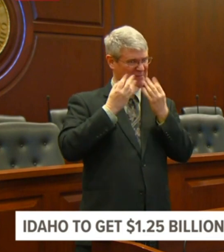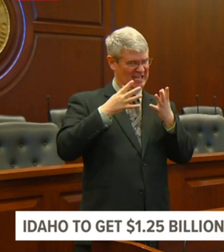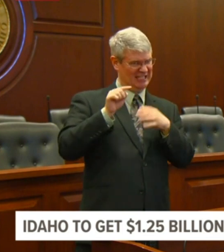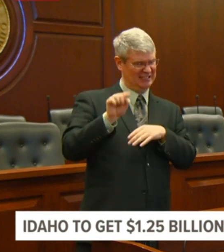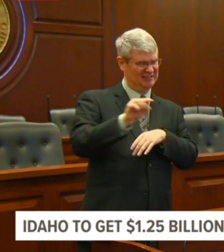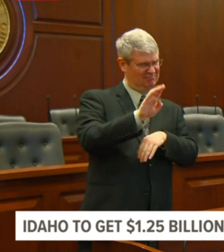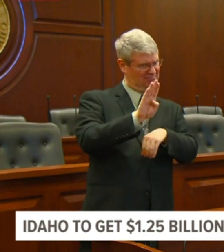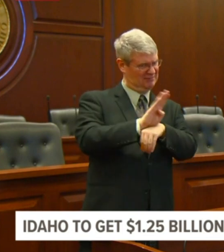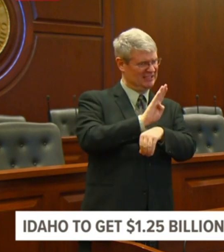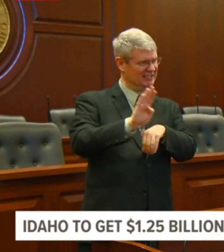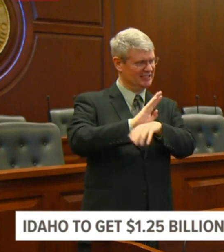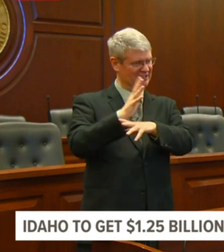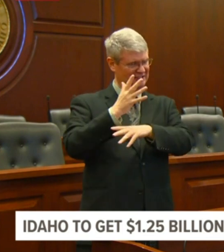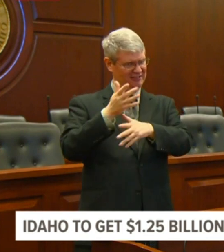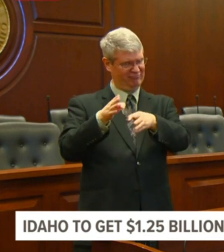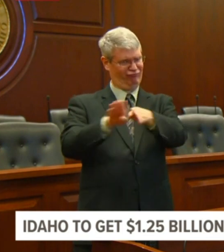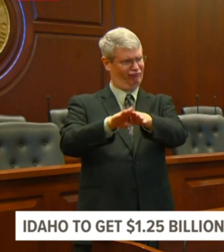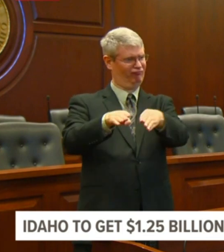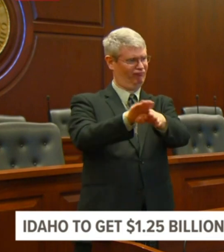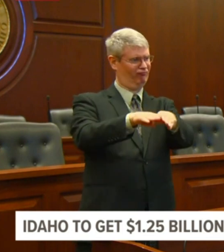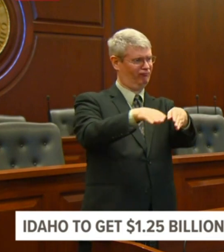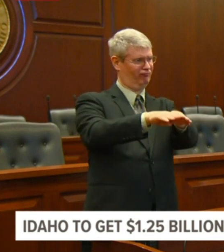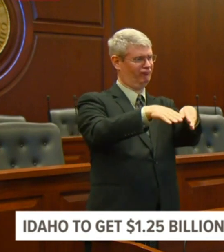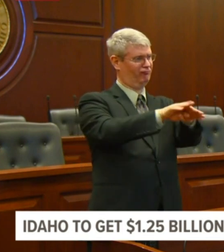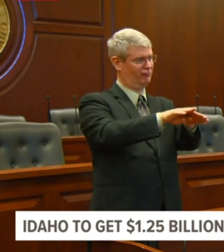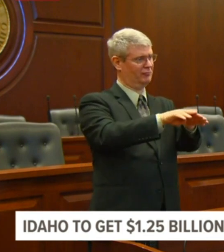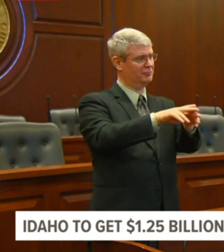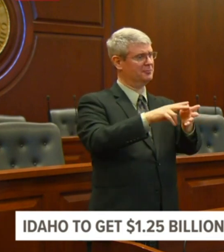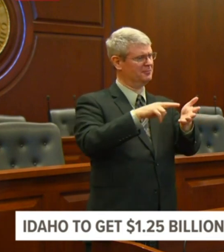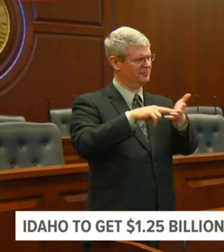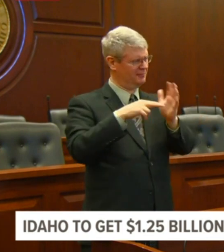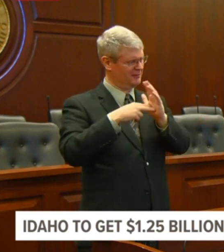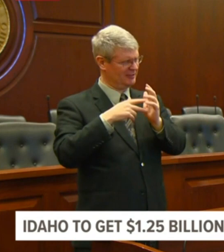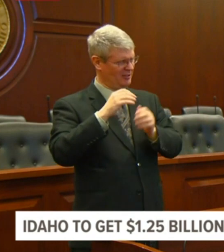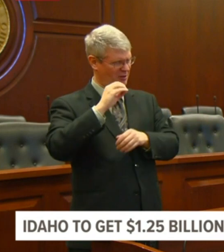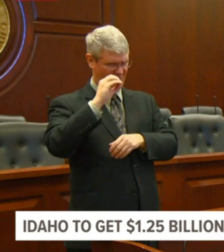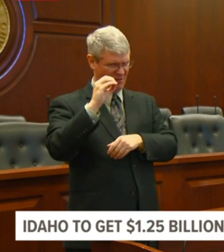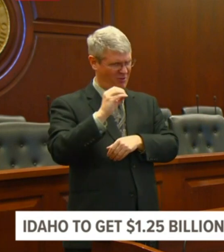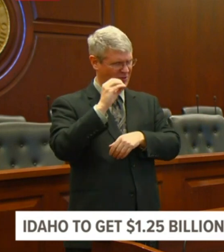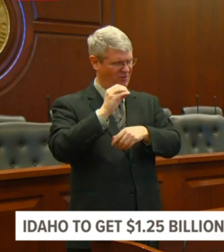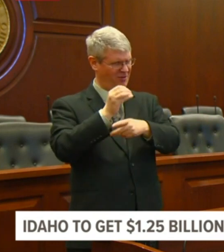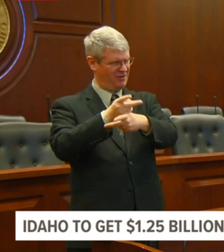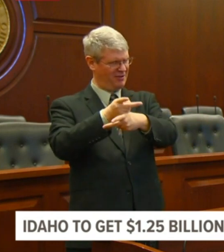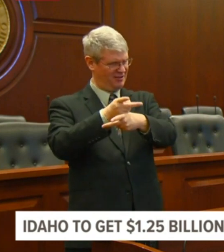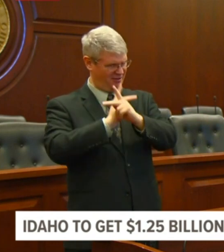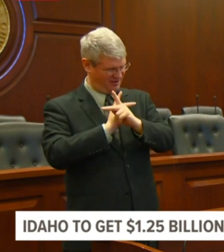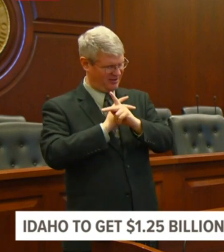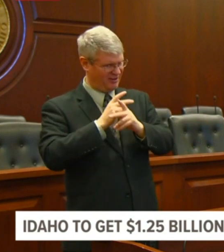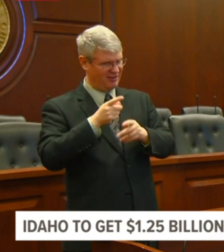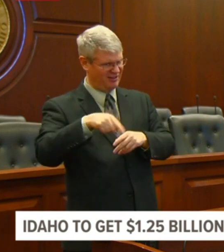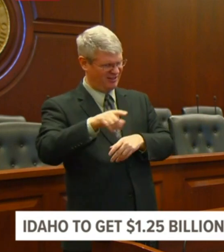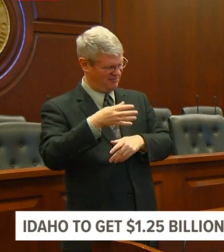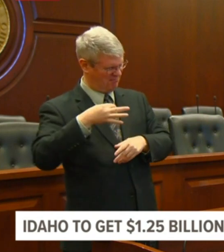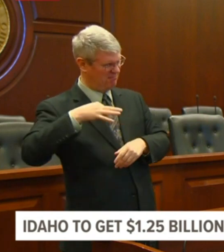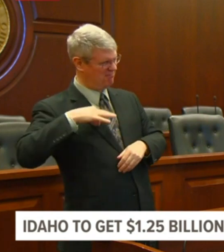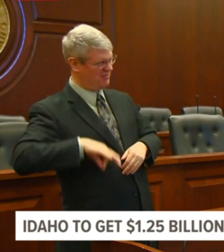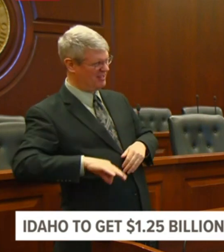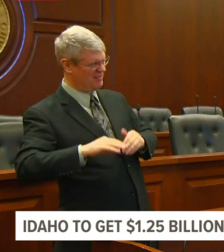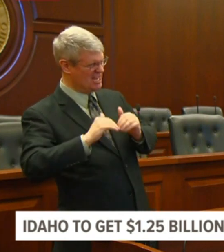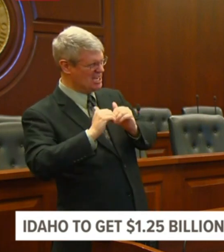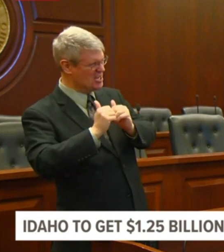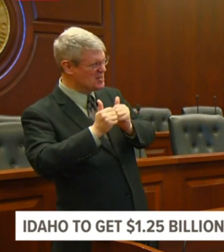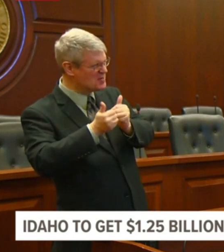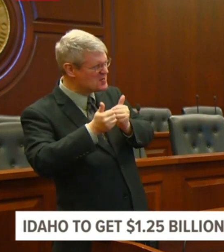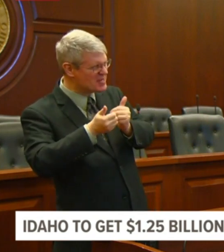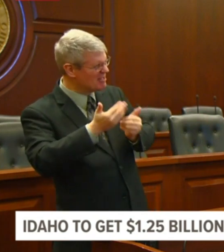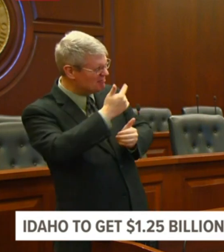it's a 0% loan, I'm not sure how beneficial a loan is to them. So can somebody talk a little bit about what that